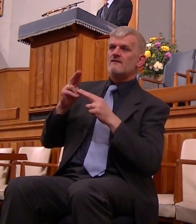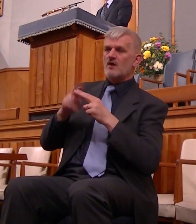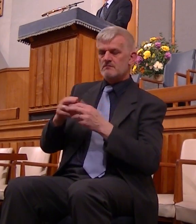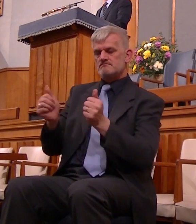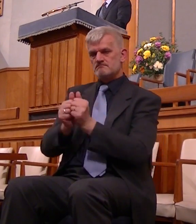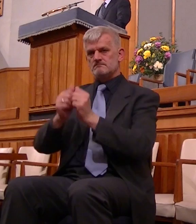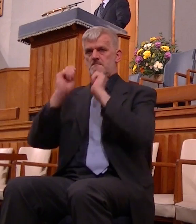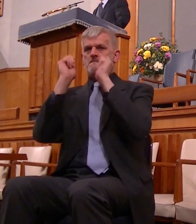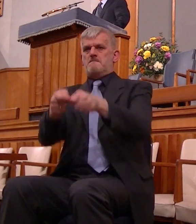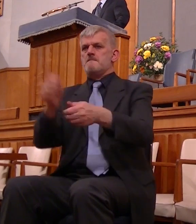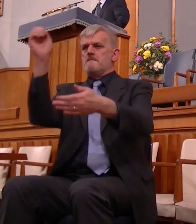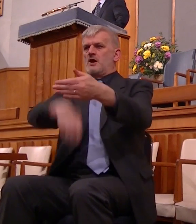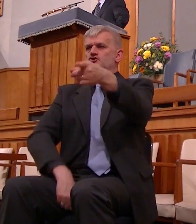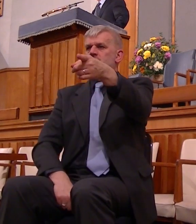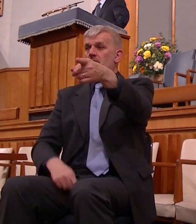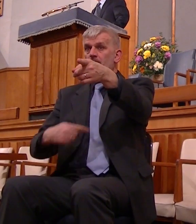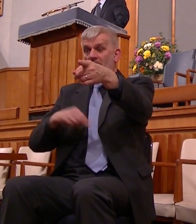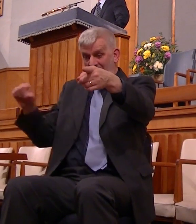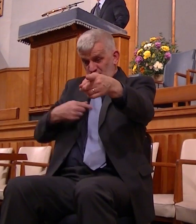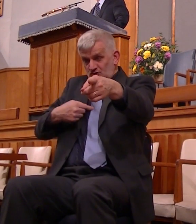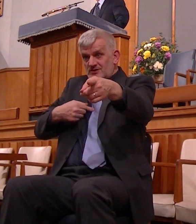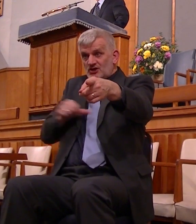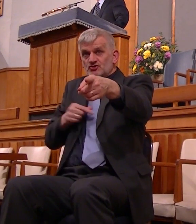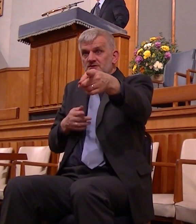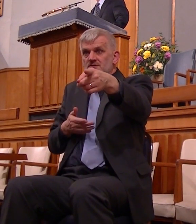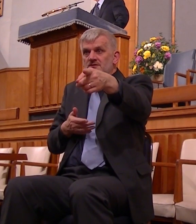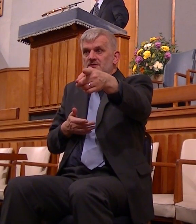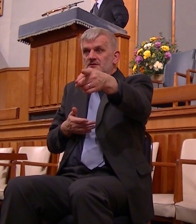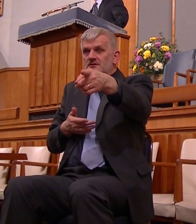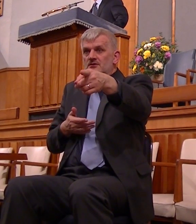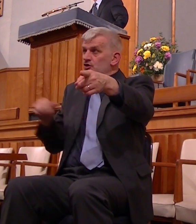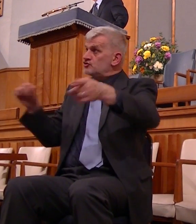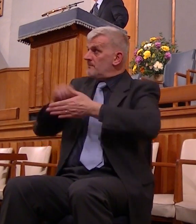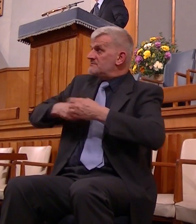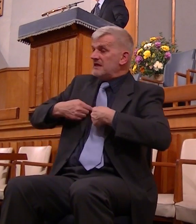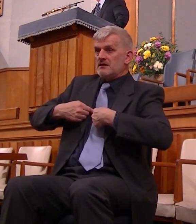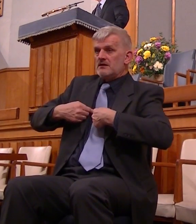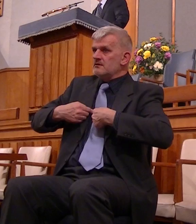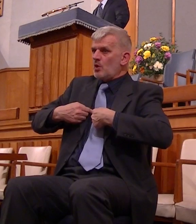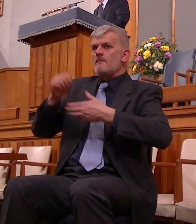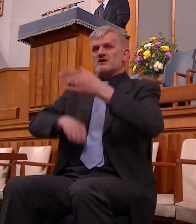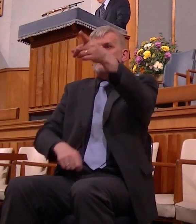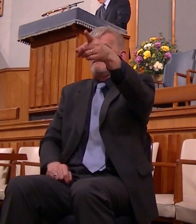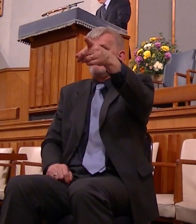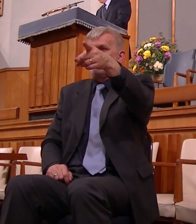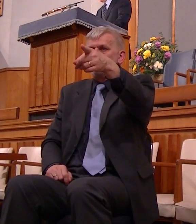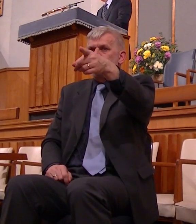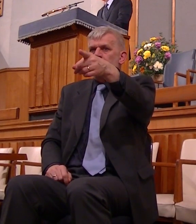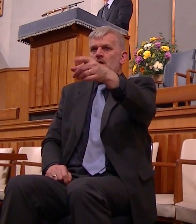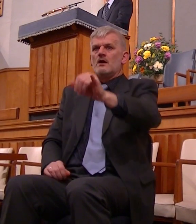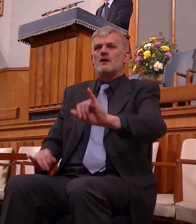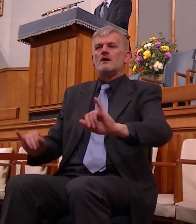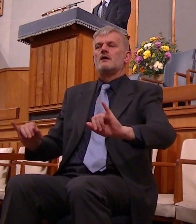sin that was ours if we are those who repent of our sins and depend upon